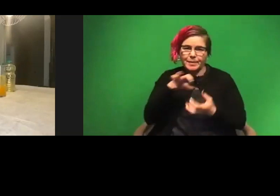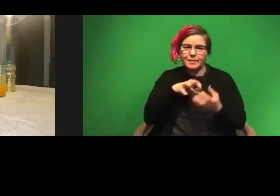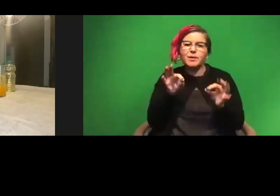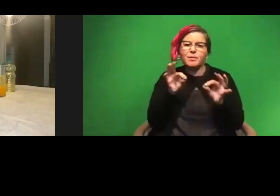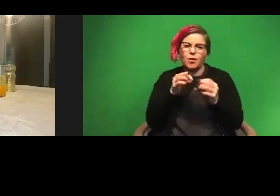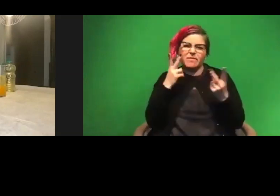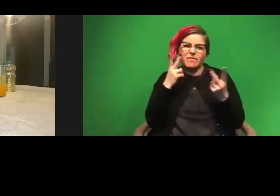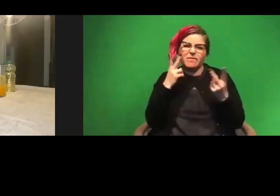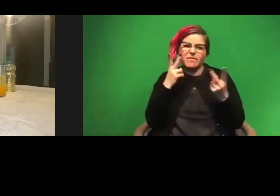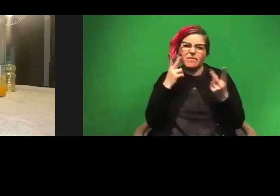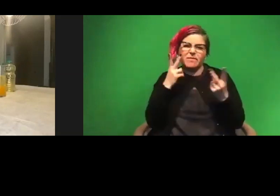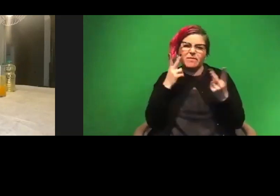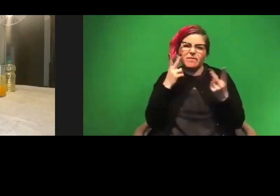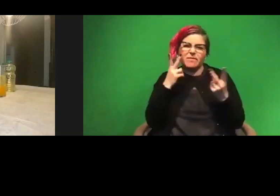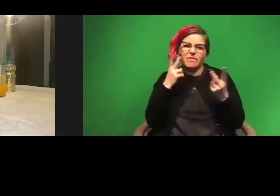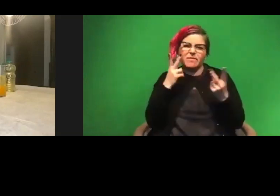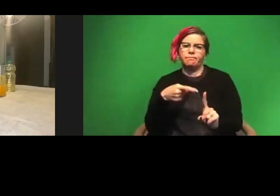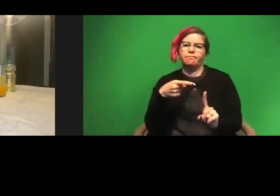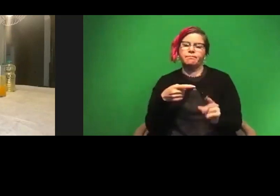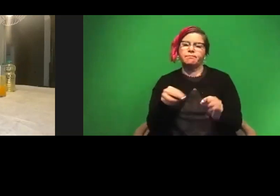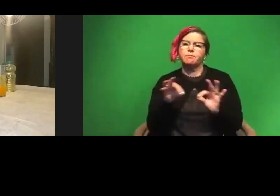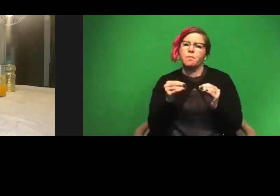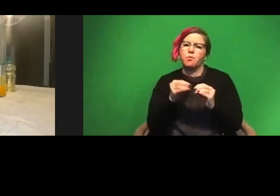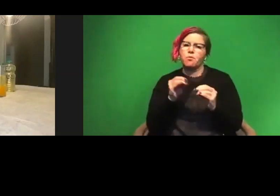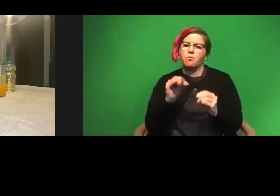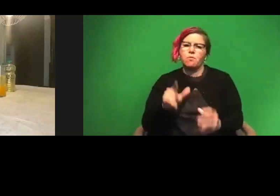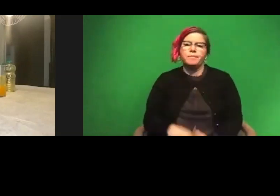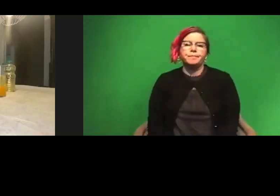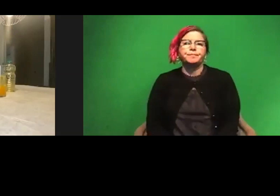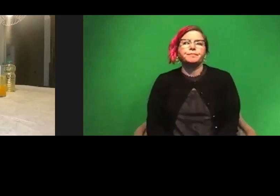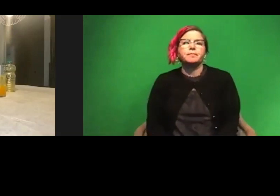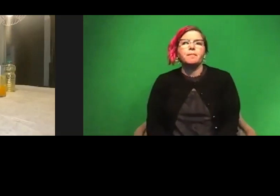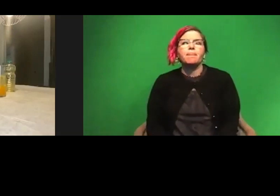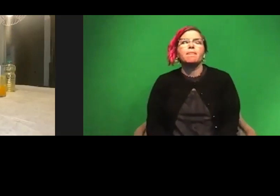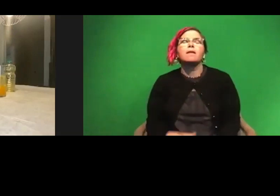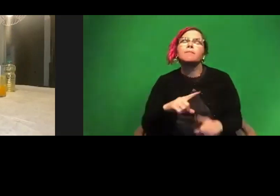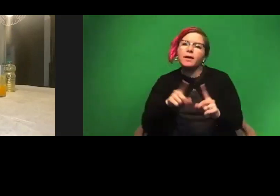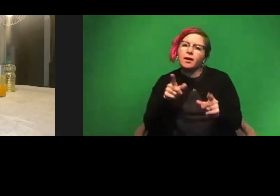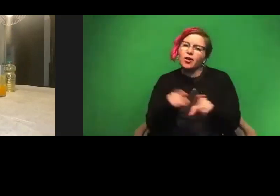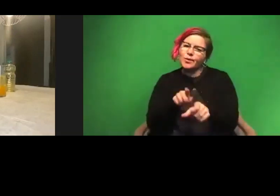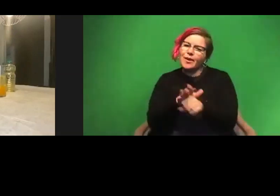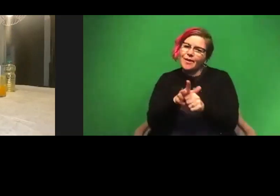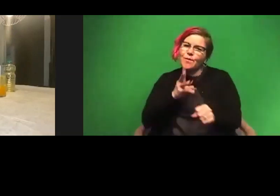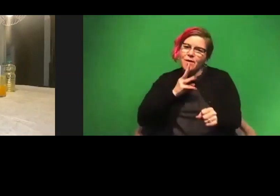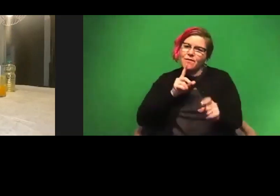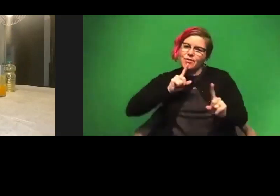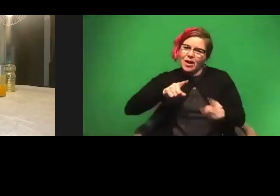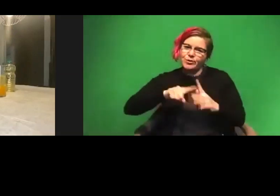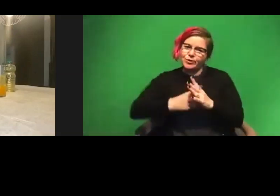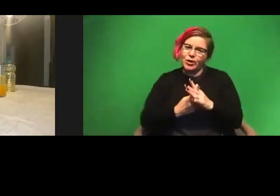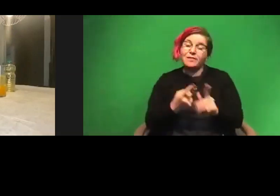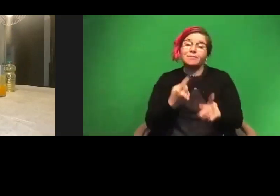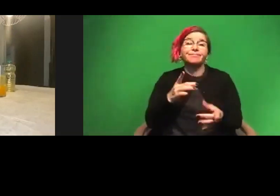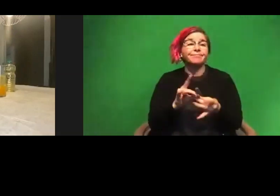purposes. So you want to have more water than water for this, but you want to have enough water where the reaction even just starts. Because as we said before,